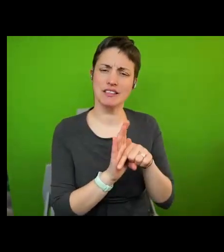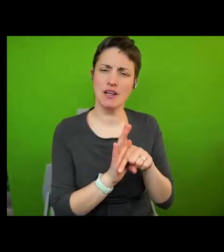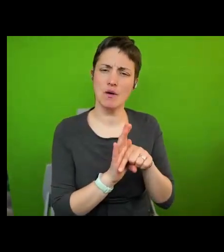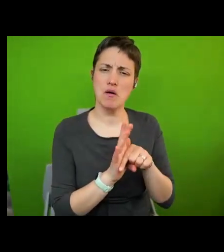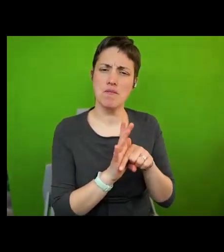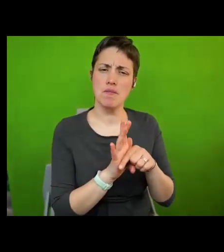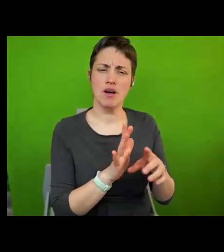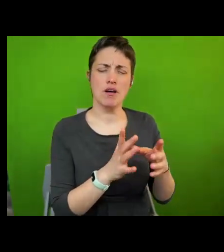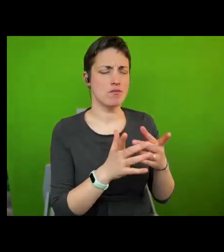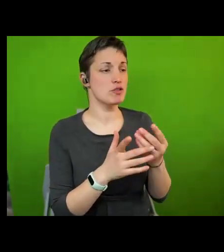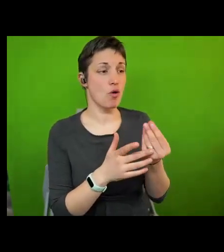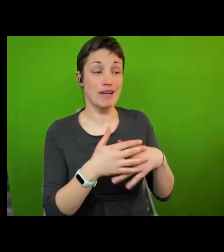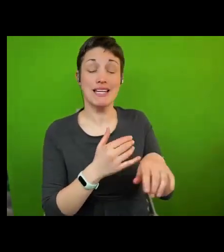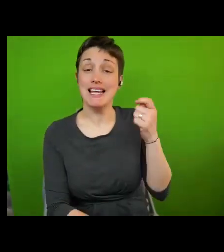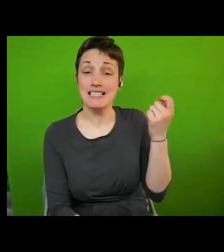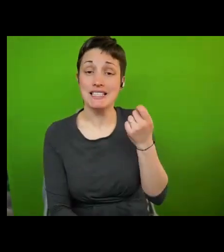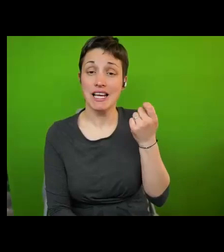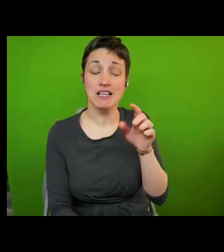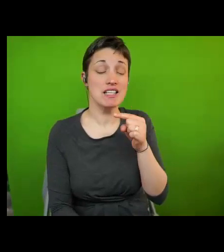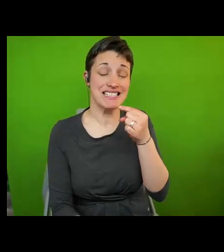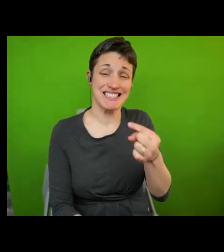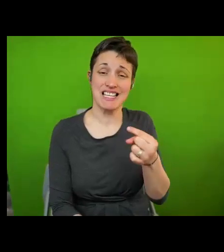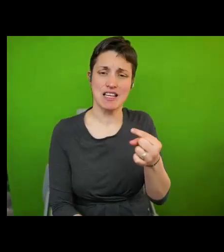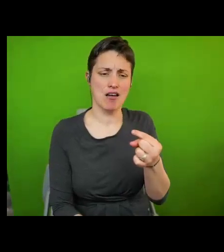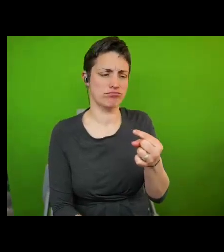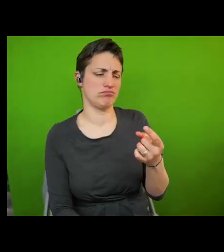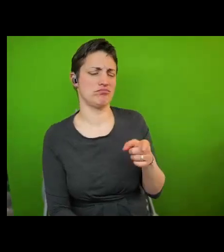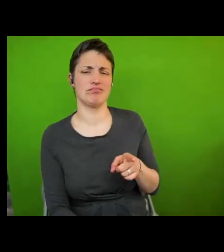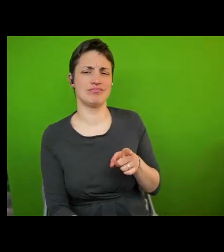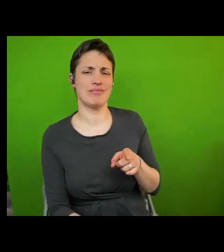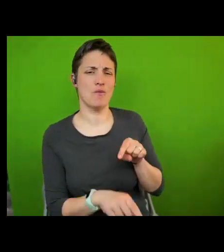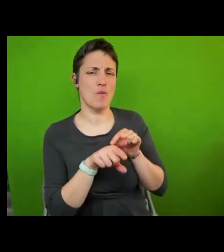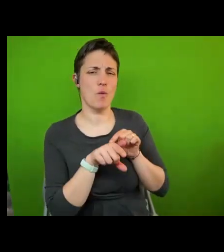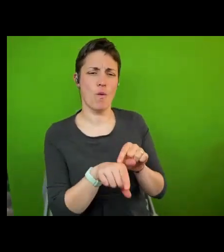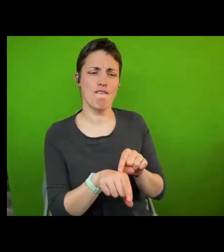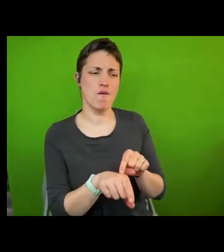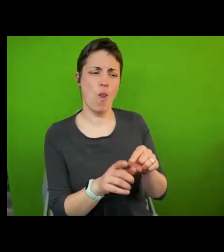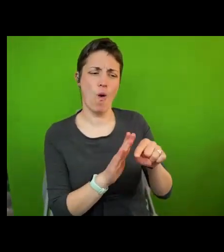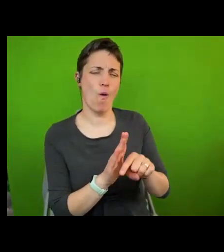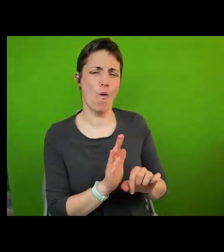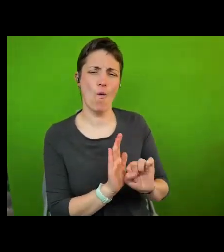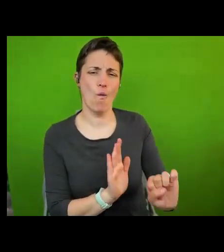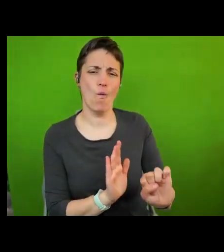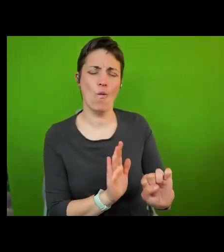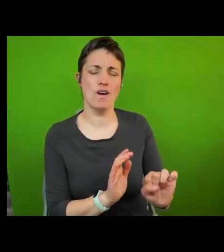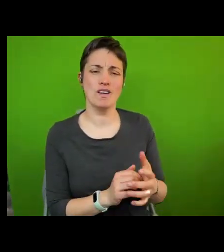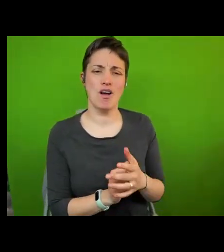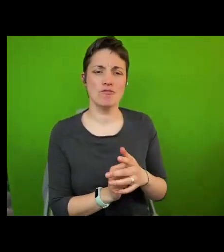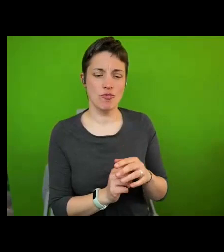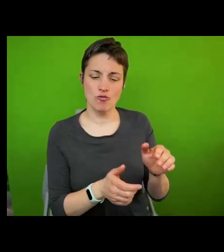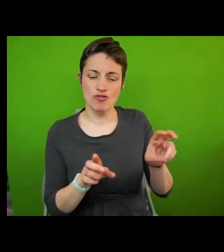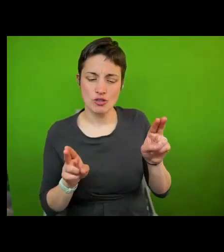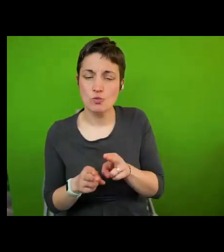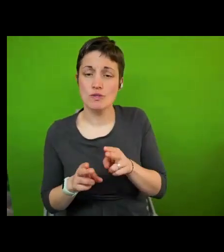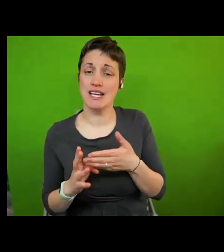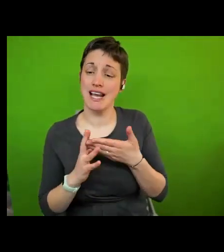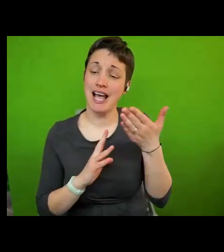have outrightly refused to implement a national italian decree on reducing access to social programs for